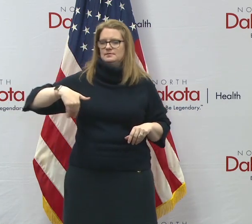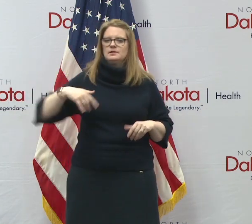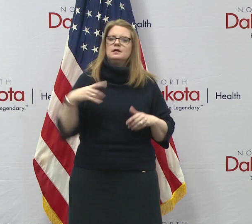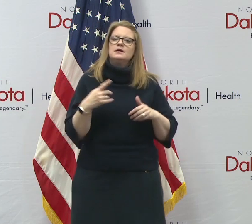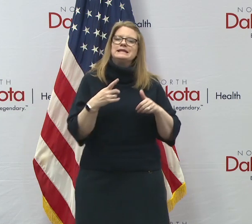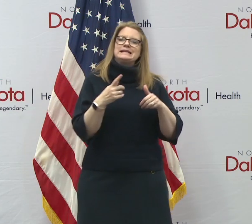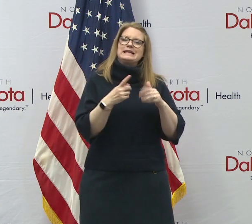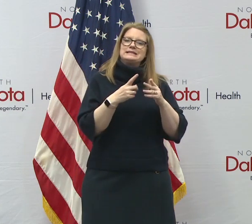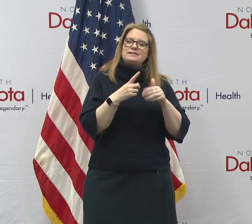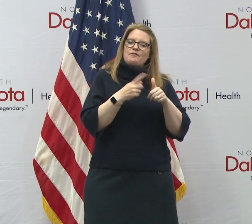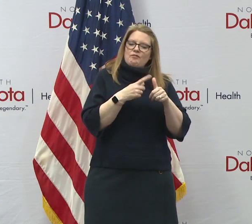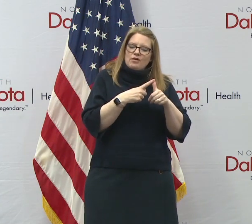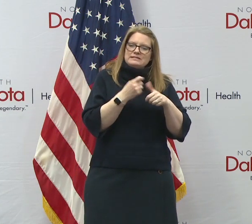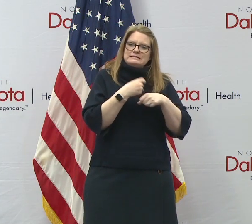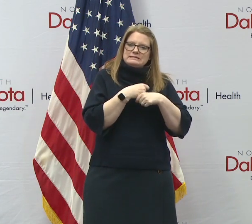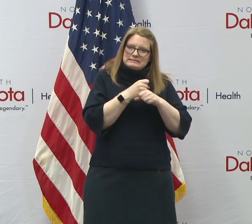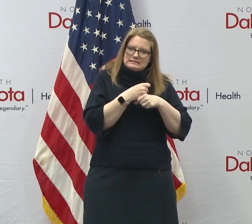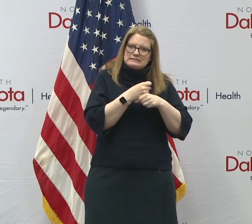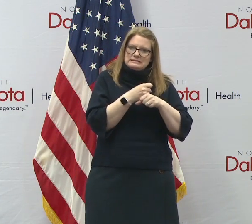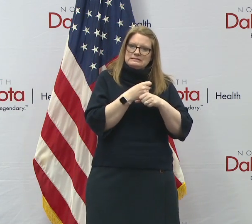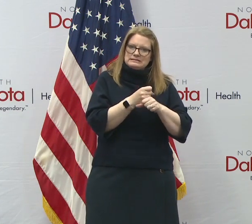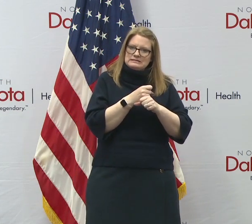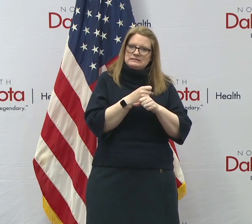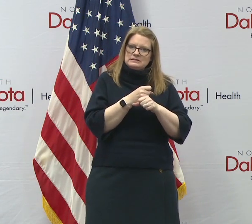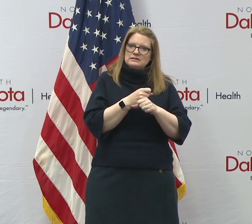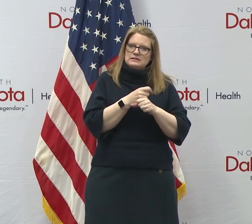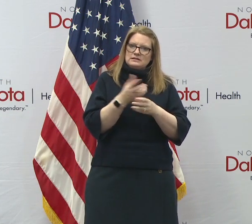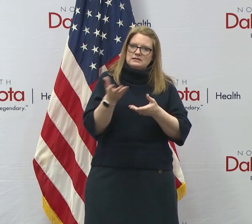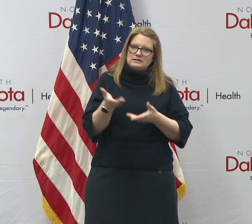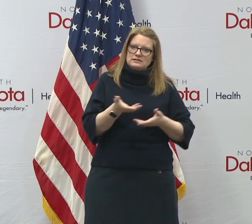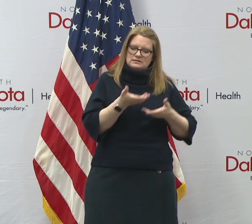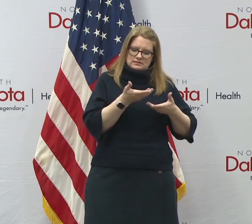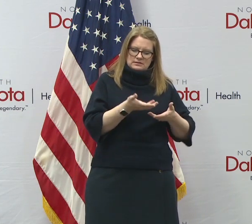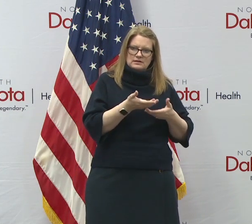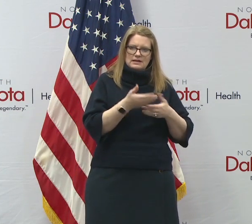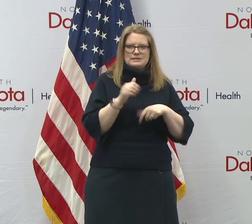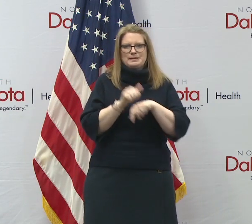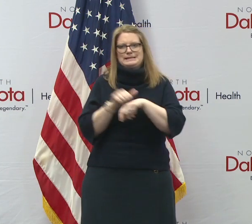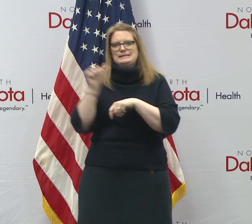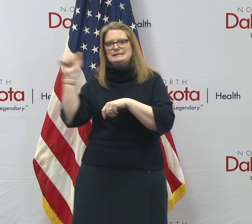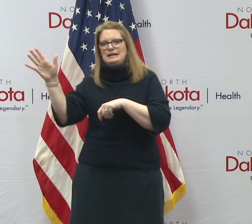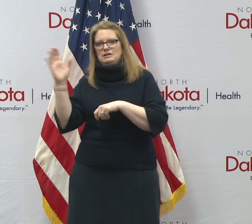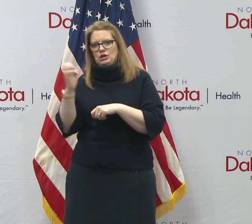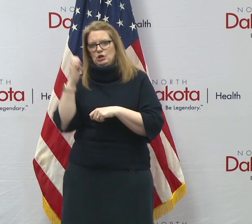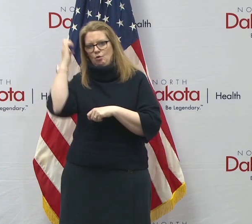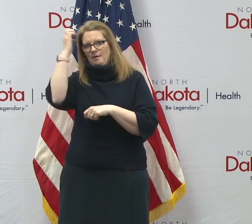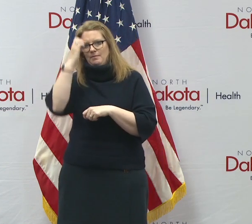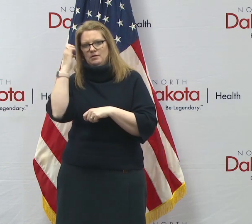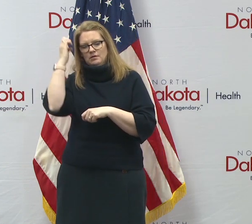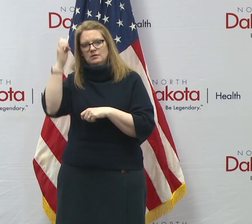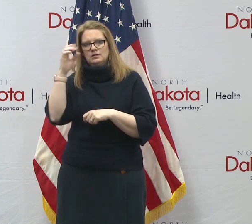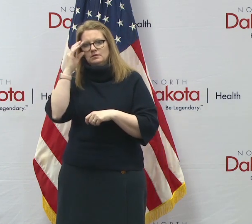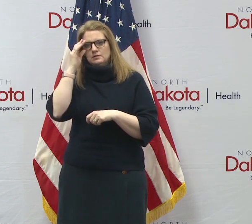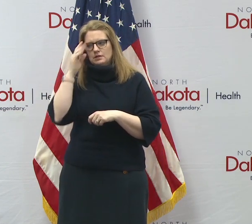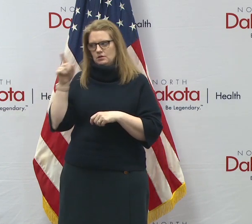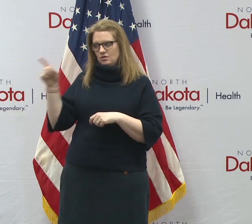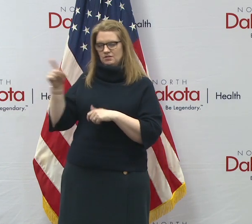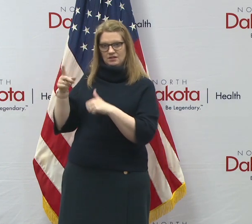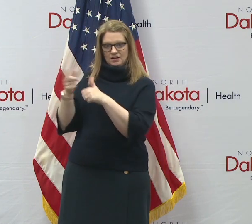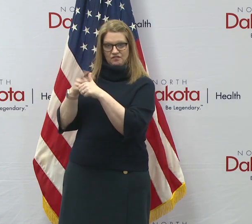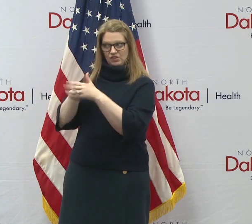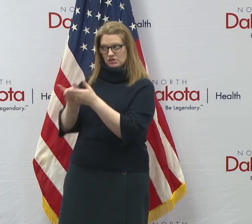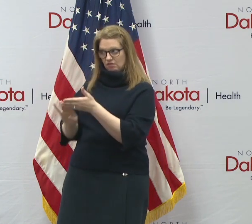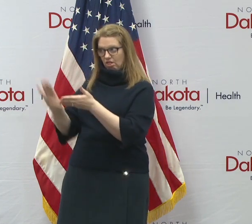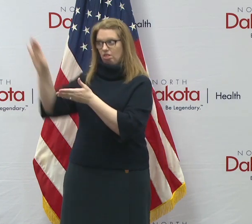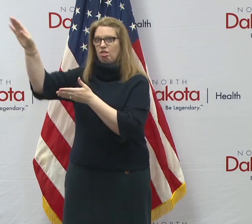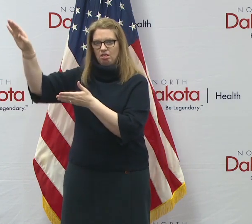initial production that has, uh, come has actually gone, uh, gone to Europe because of the, uh, they're, again, ahead of us in the curve.